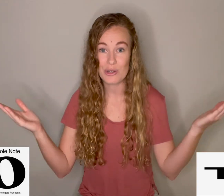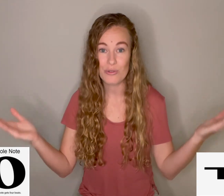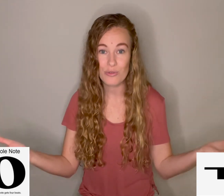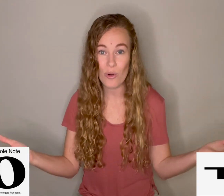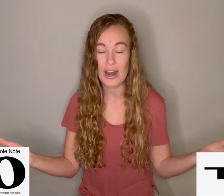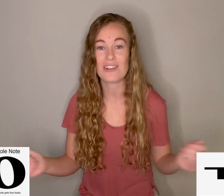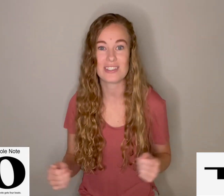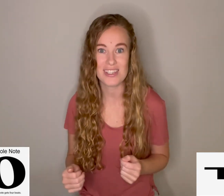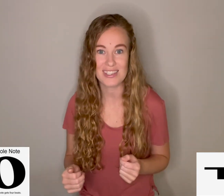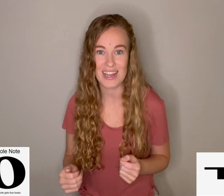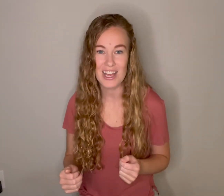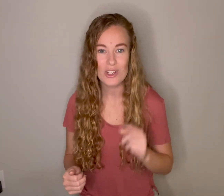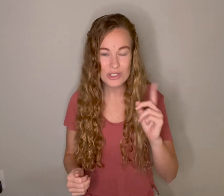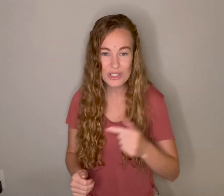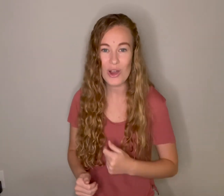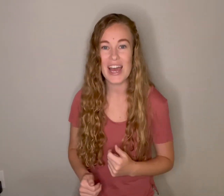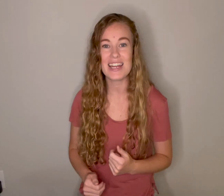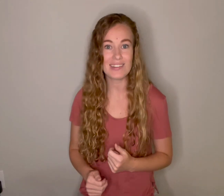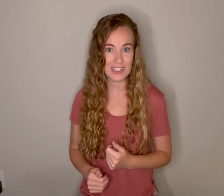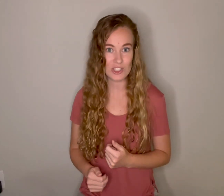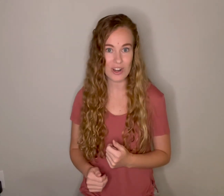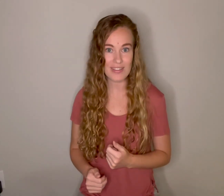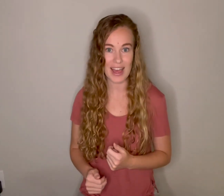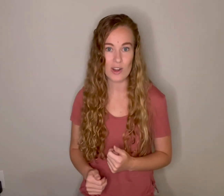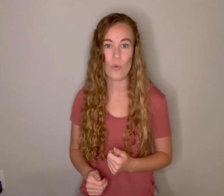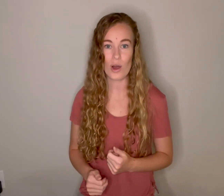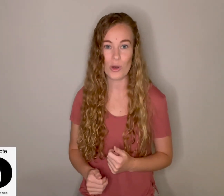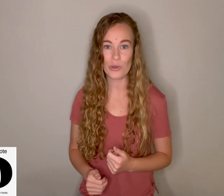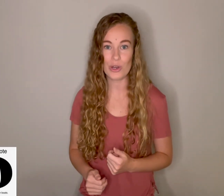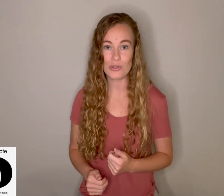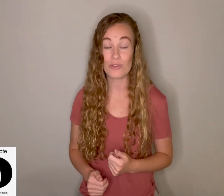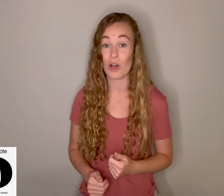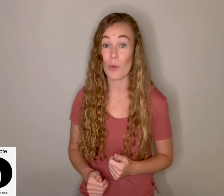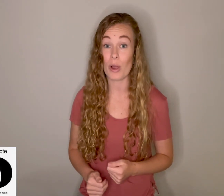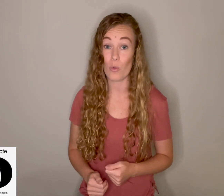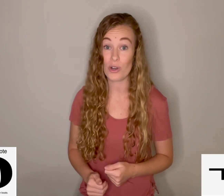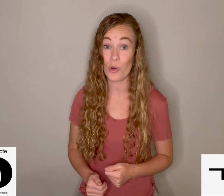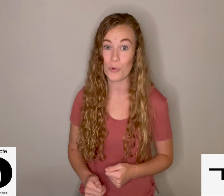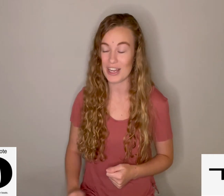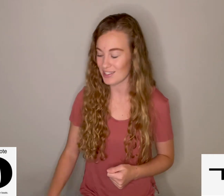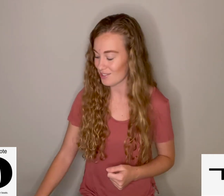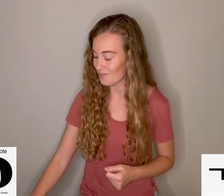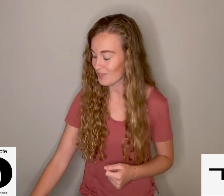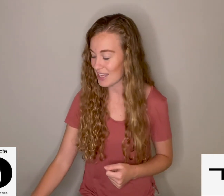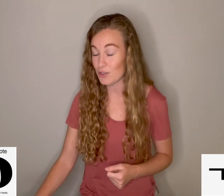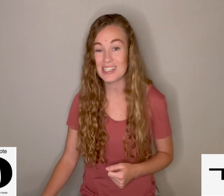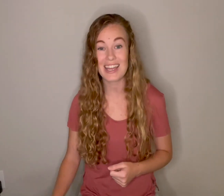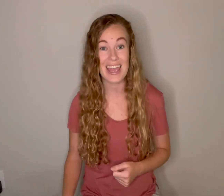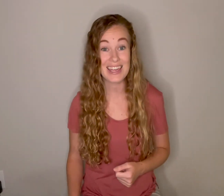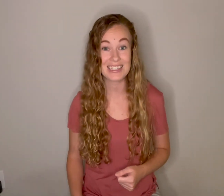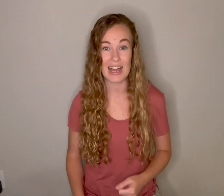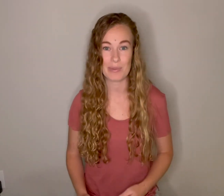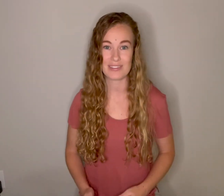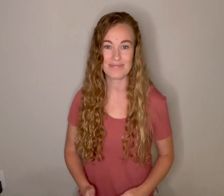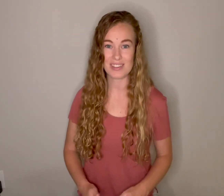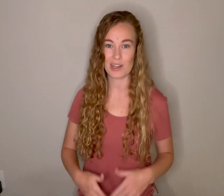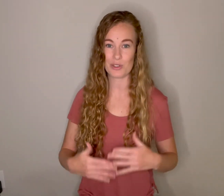four out to the side. So let's go ahead and let's try that. One whole note, followed by one whole rest. Counting and clapping. Sit up tall,